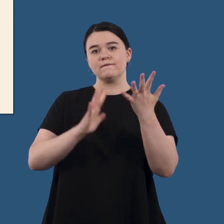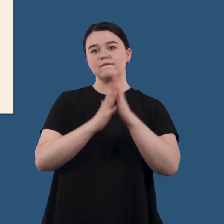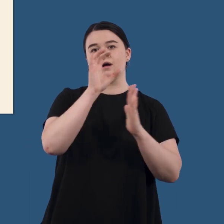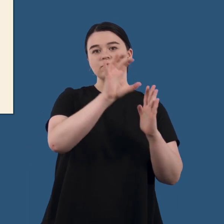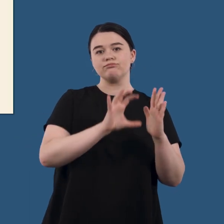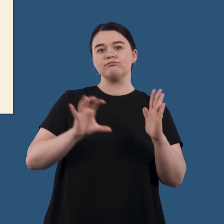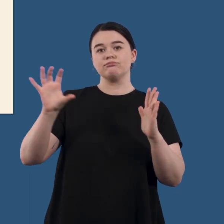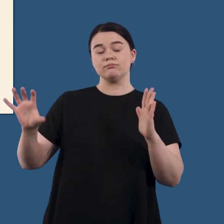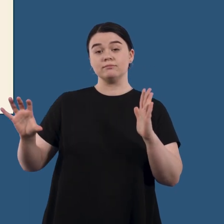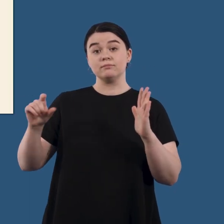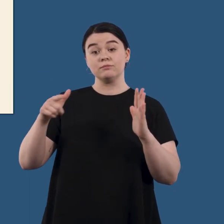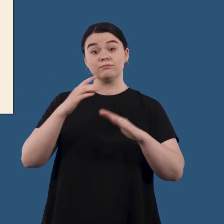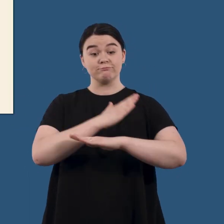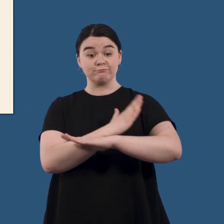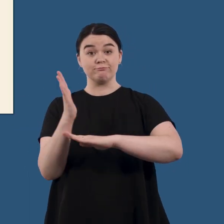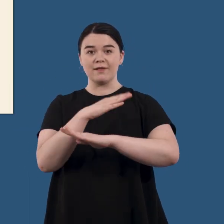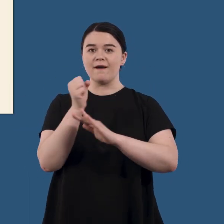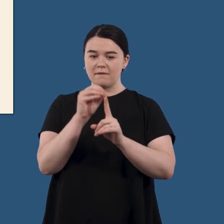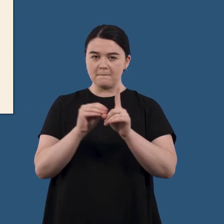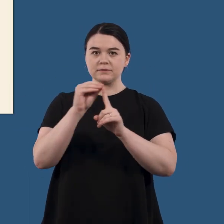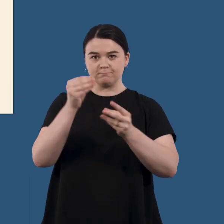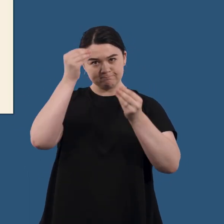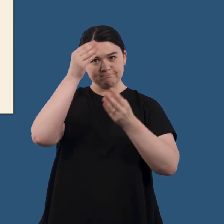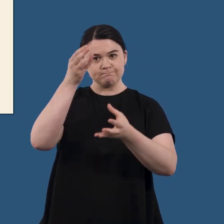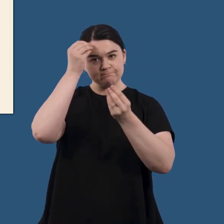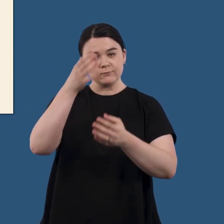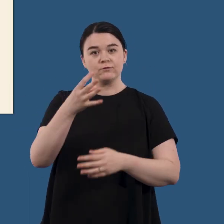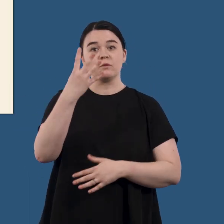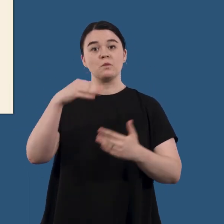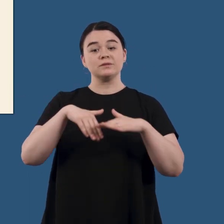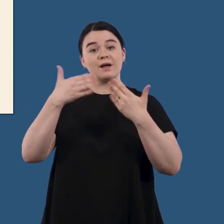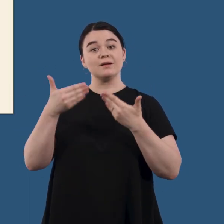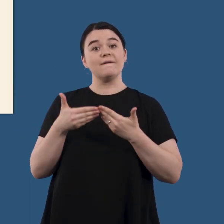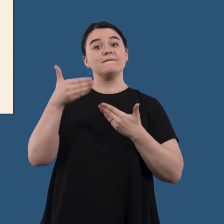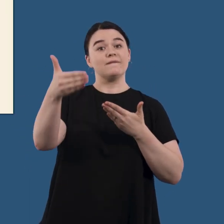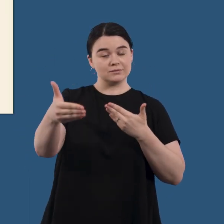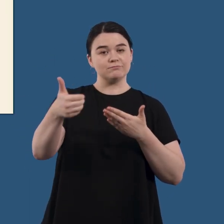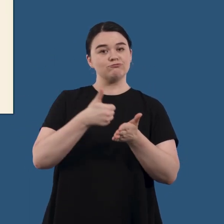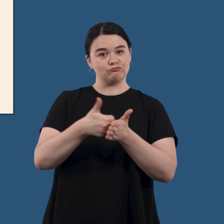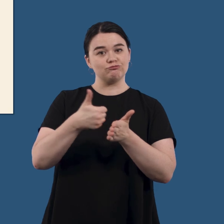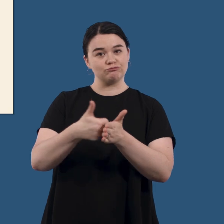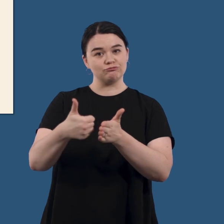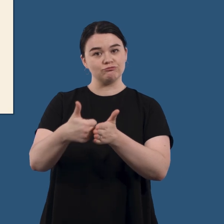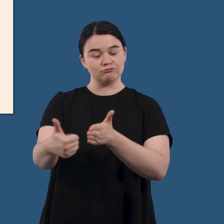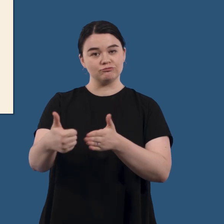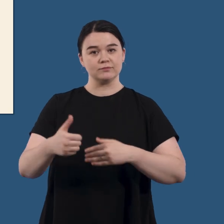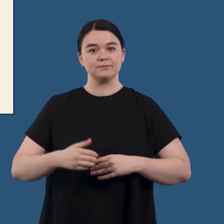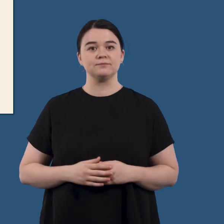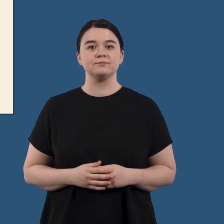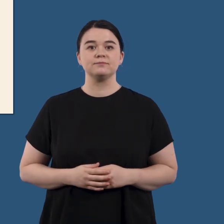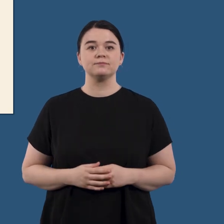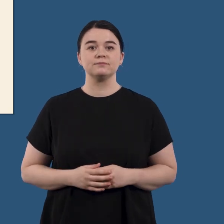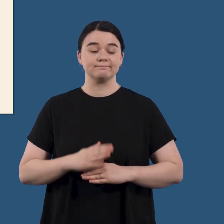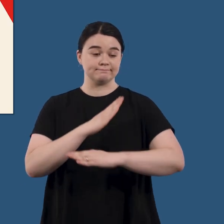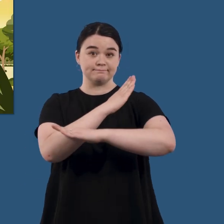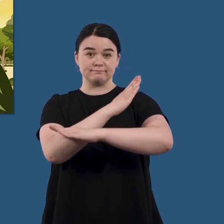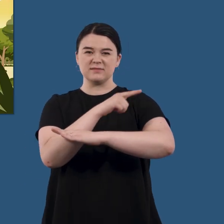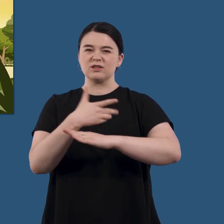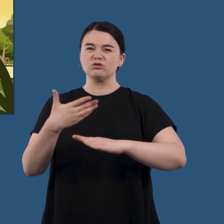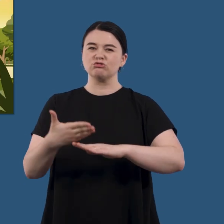Victoria and the fire danger rating is forecast daily for each district up to four days in advance. Fire